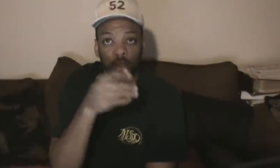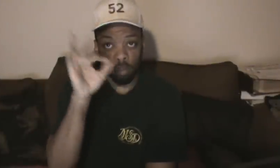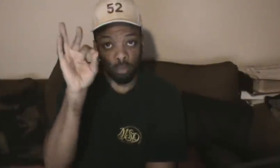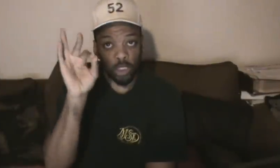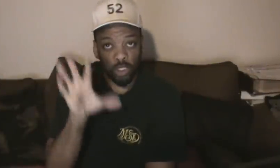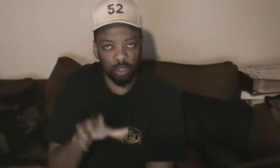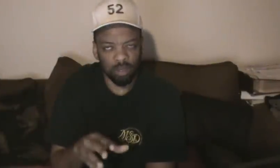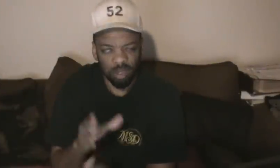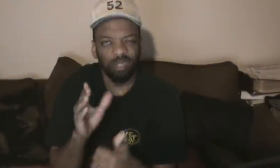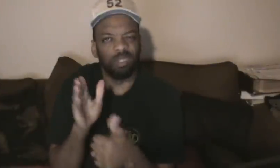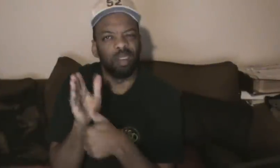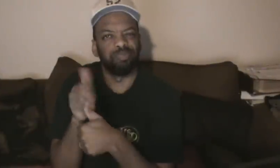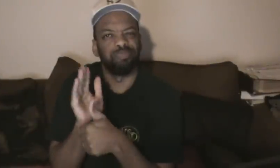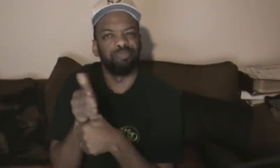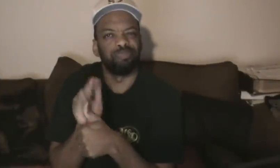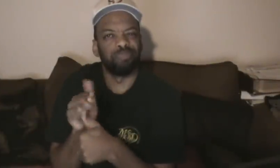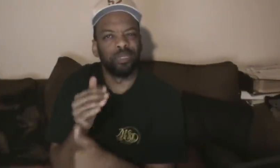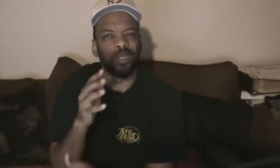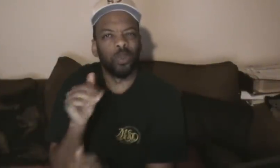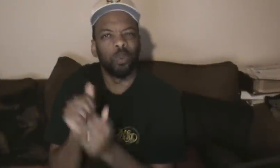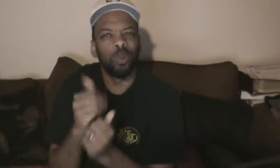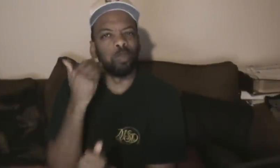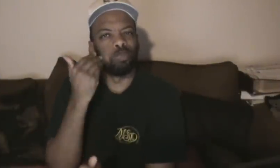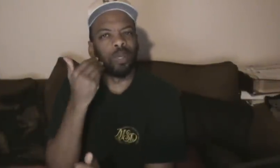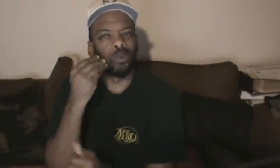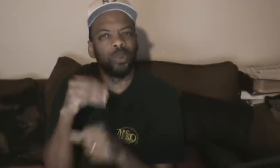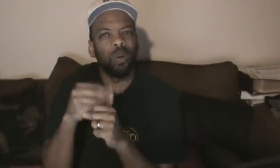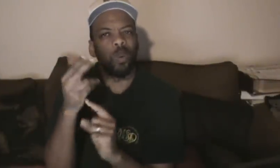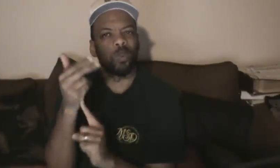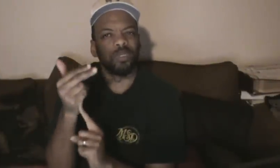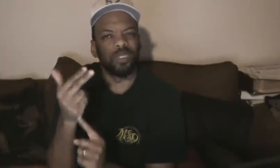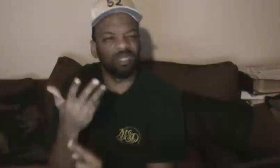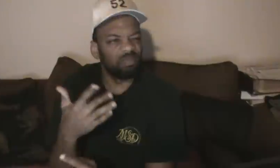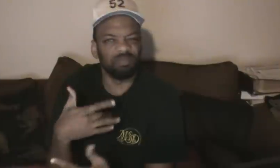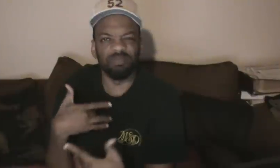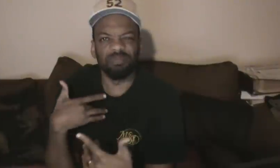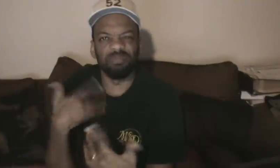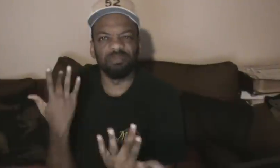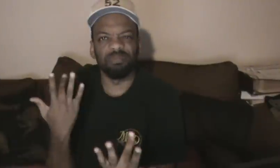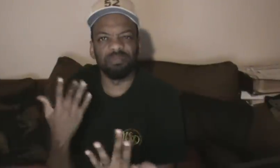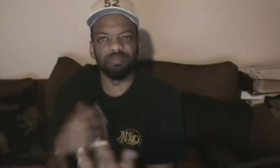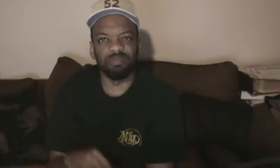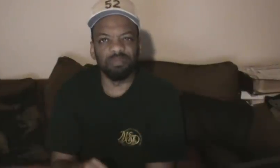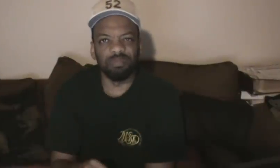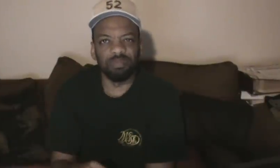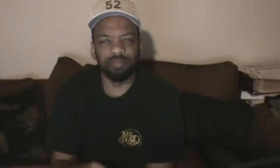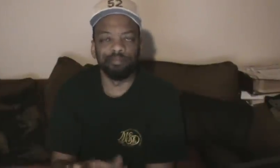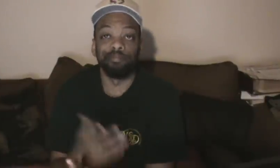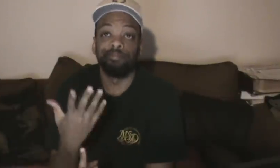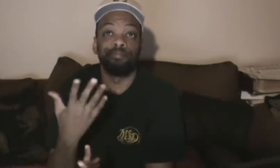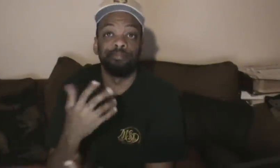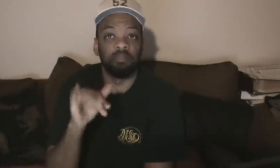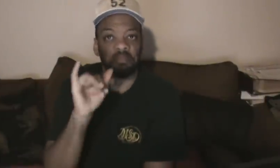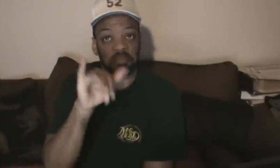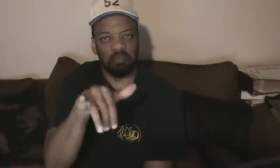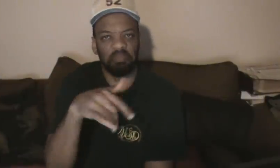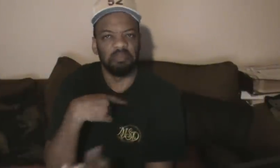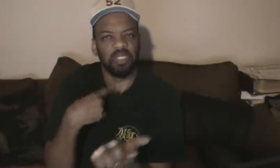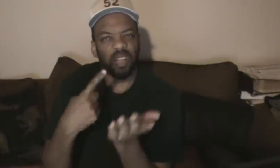a culinary arts program. The money would let the state buy and renovate part of the current St. Mary's Hospital in Jefferson City once the health